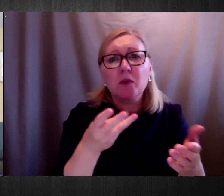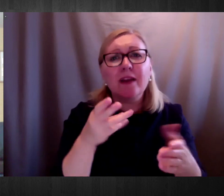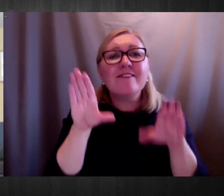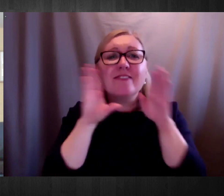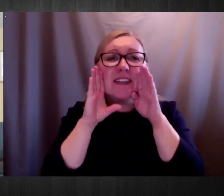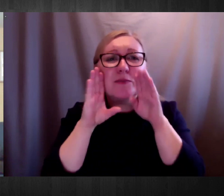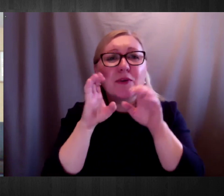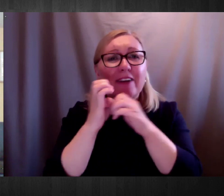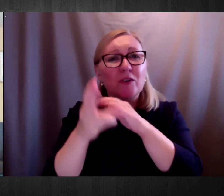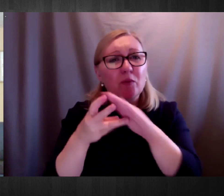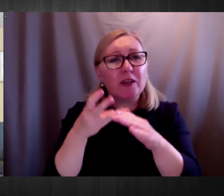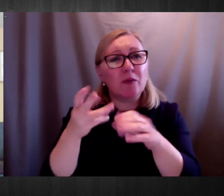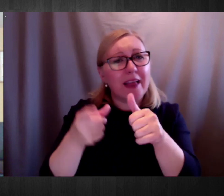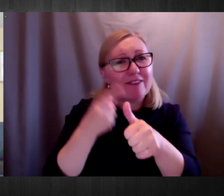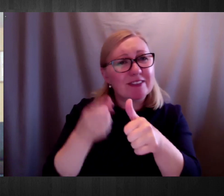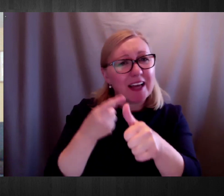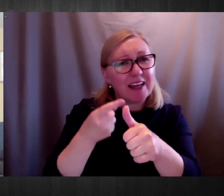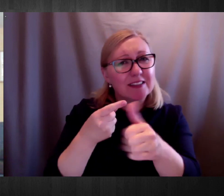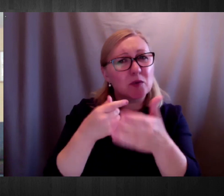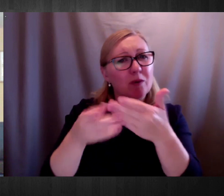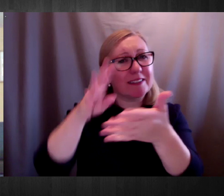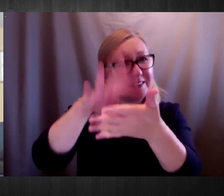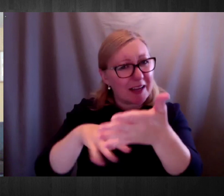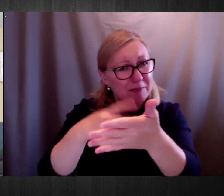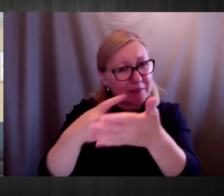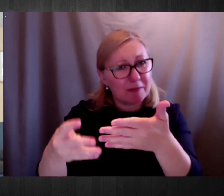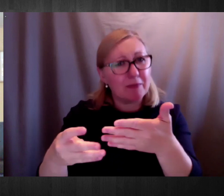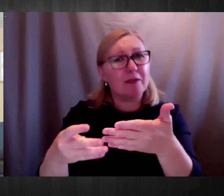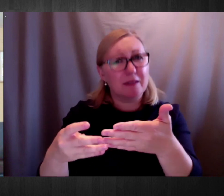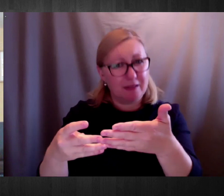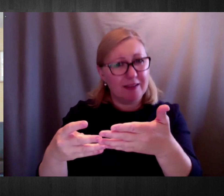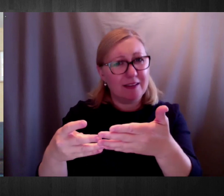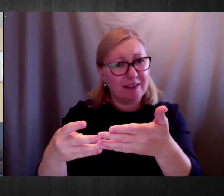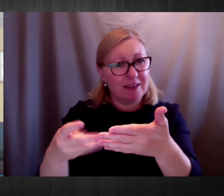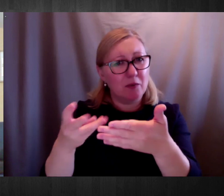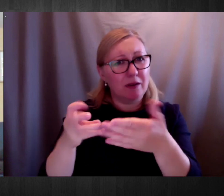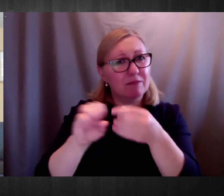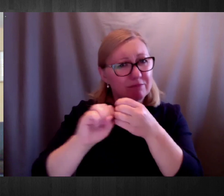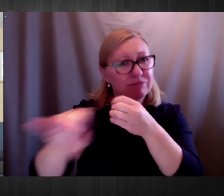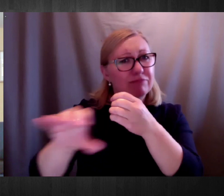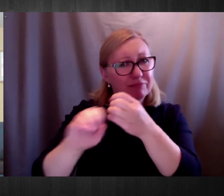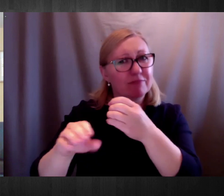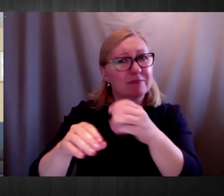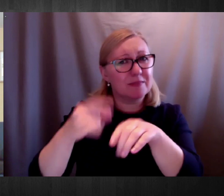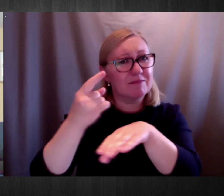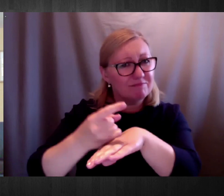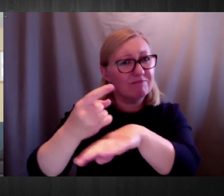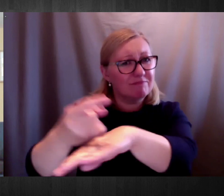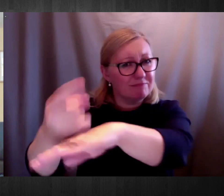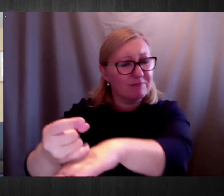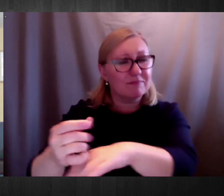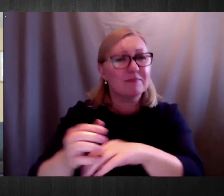So the aim was to identify social model opportunities to maintain society,